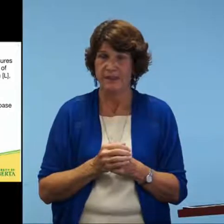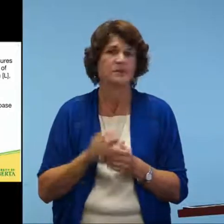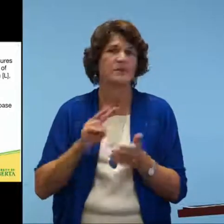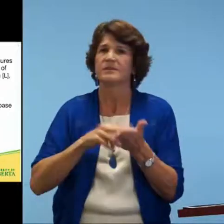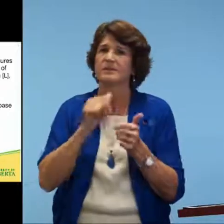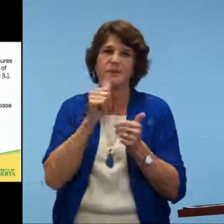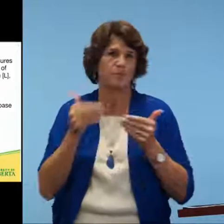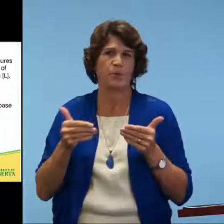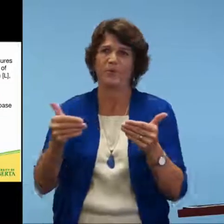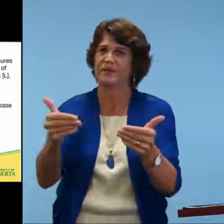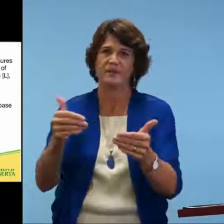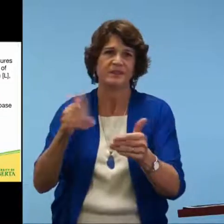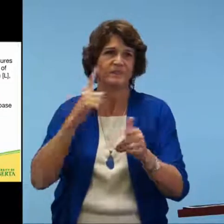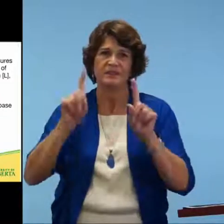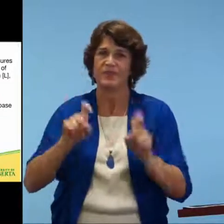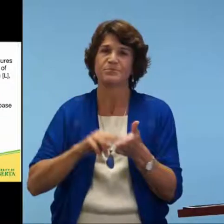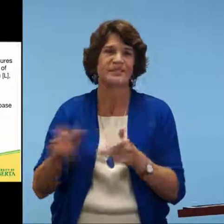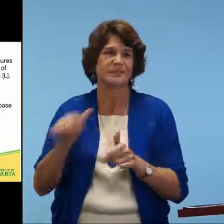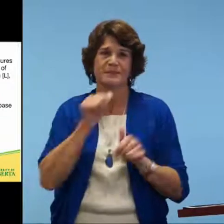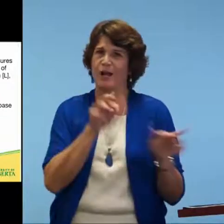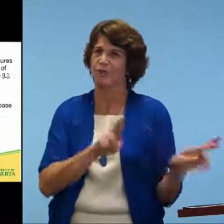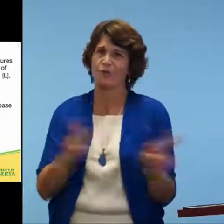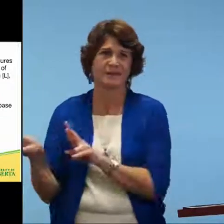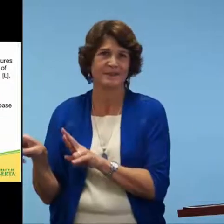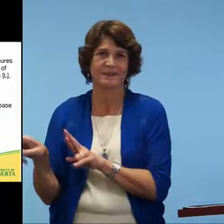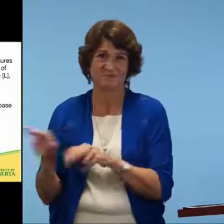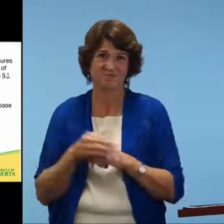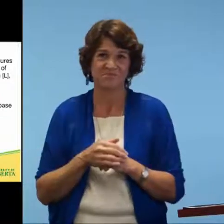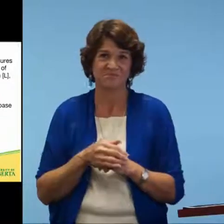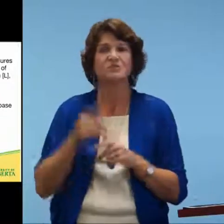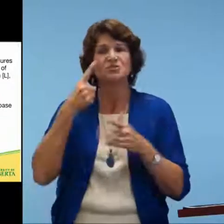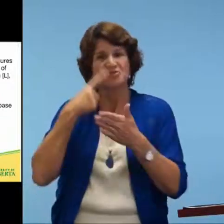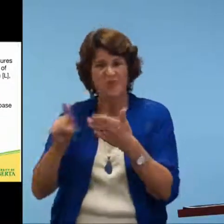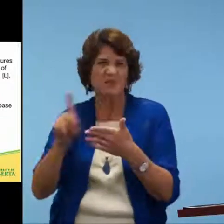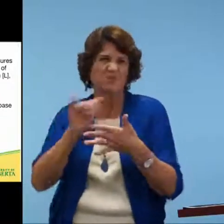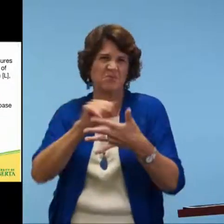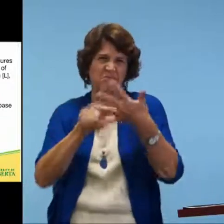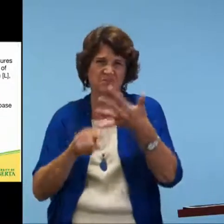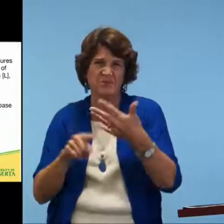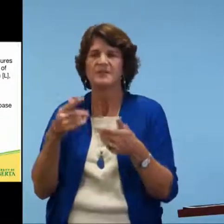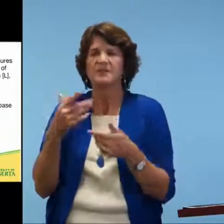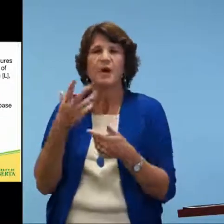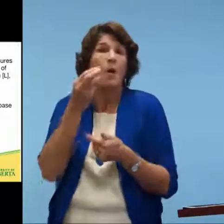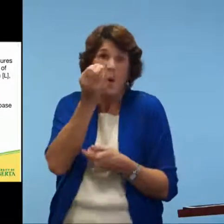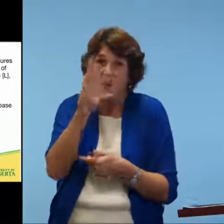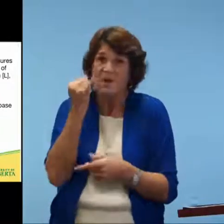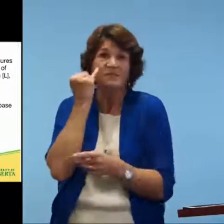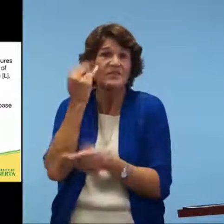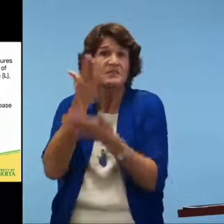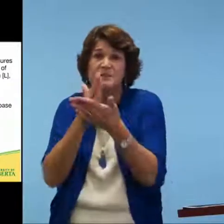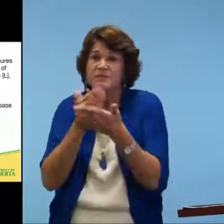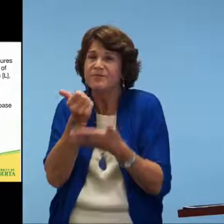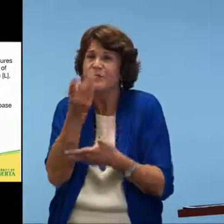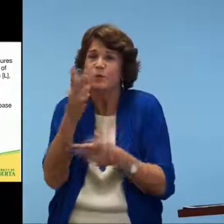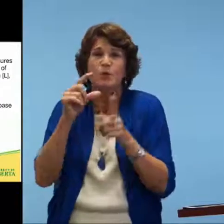vocabulary check, then you don't move forward with the test because this child would not be ready for the phonological awareness test.